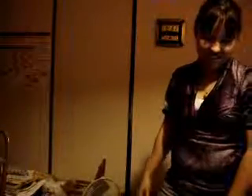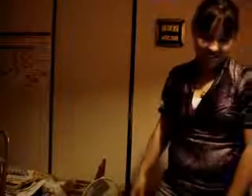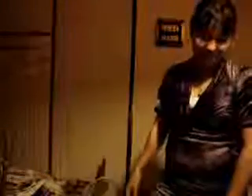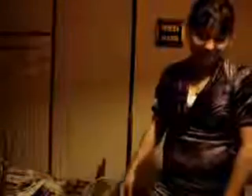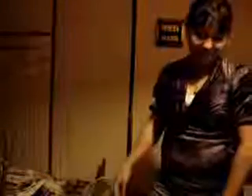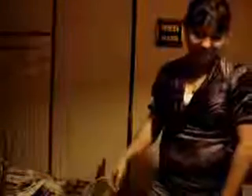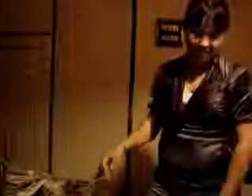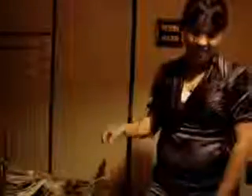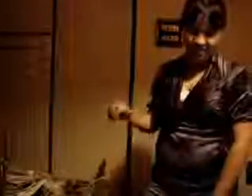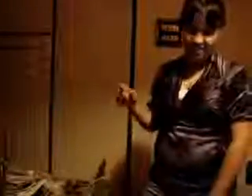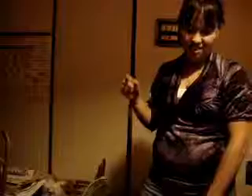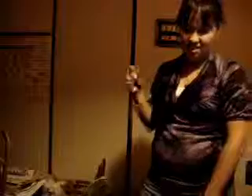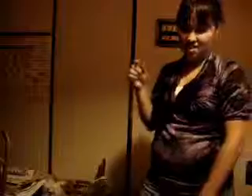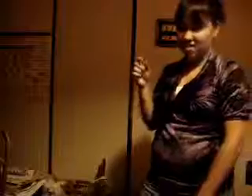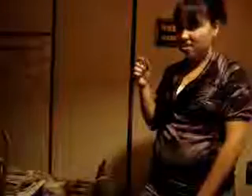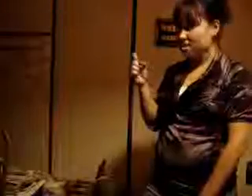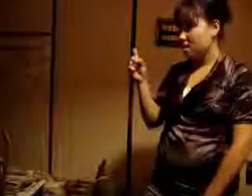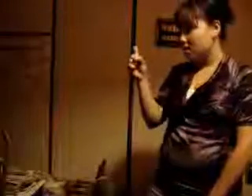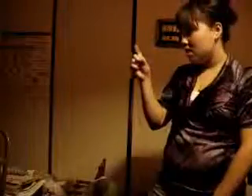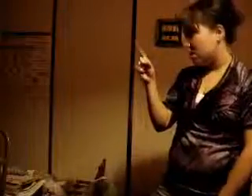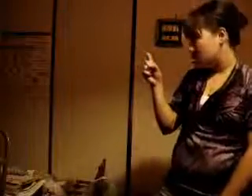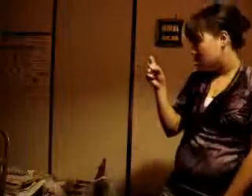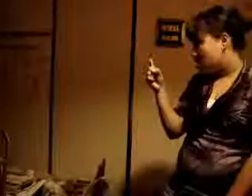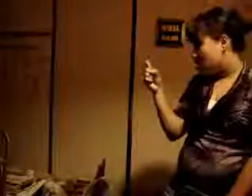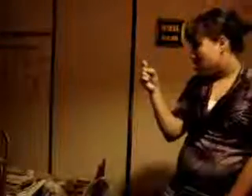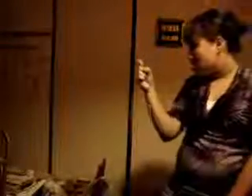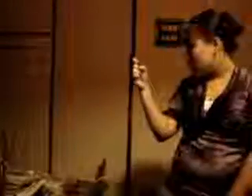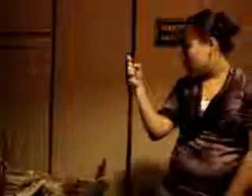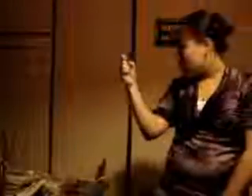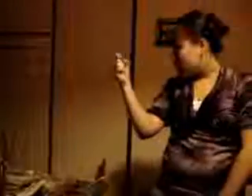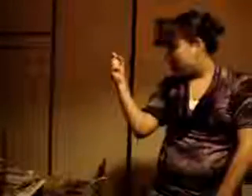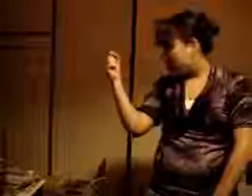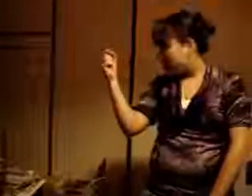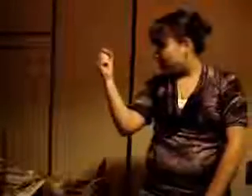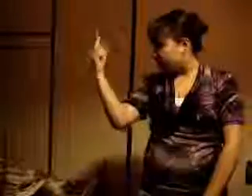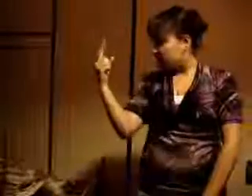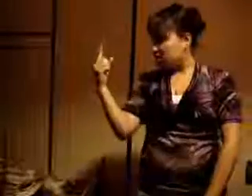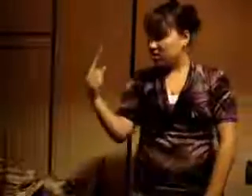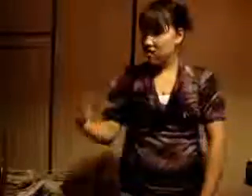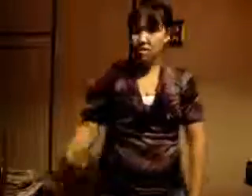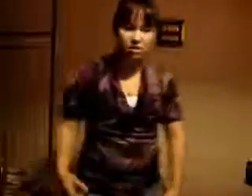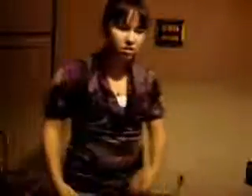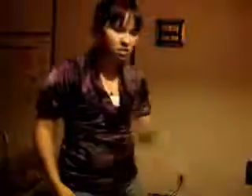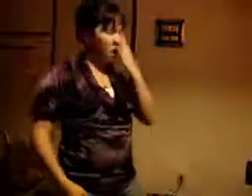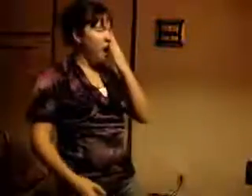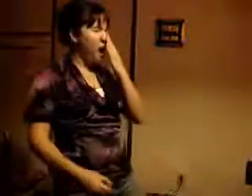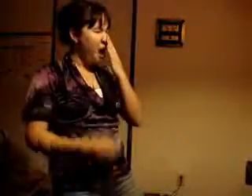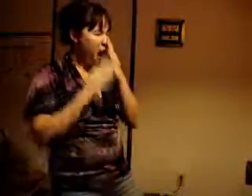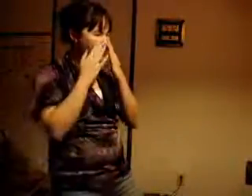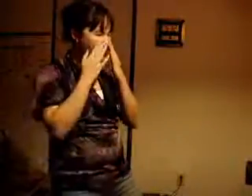fear, what am I leaving, when I'm done here?